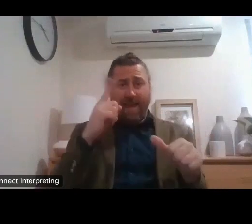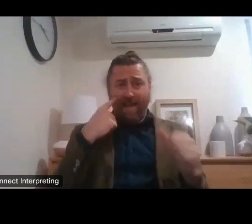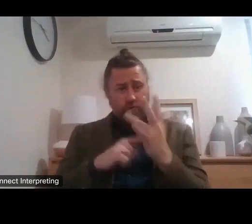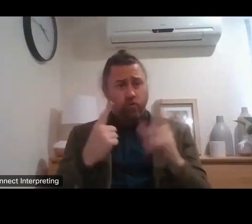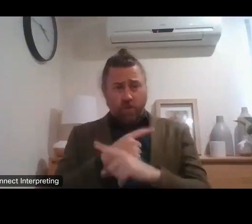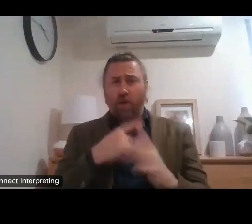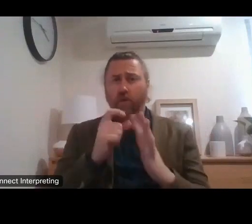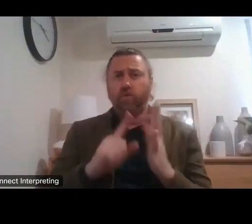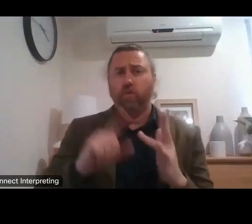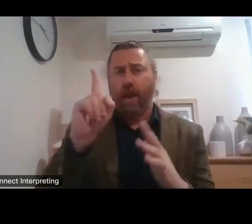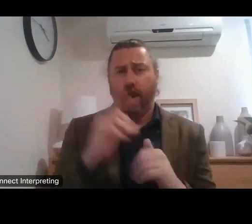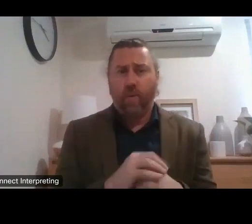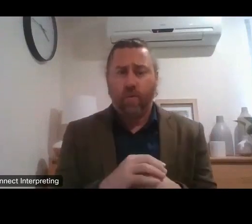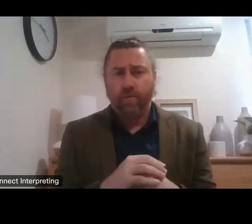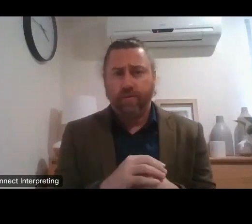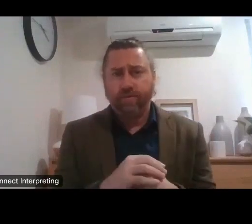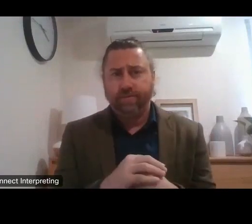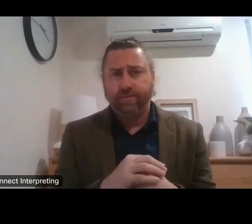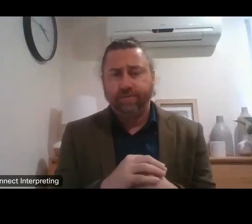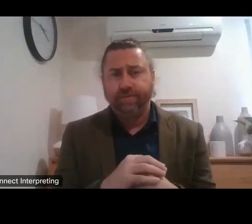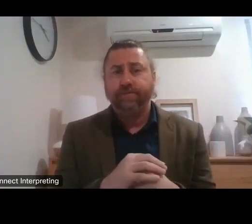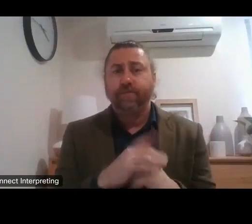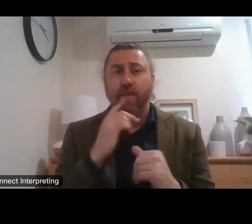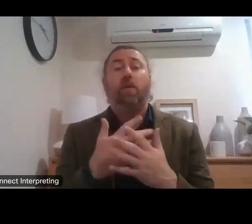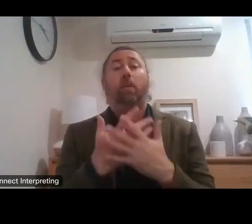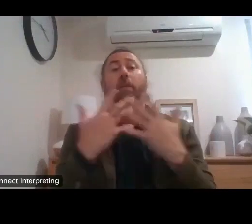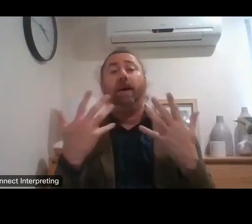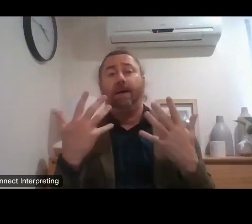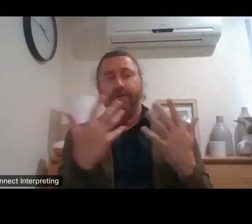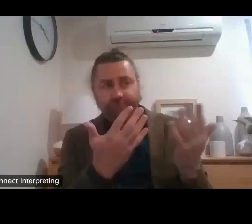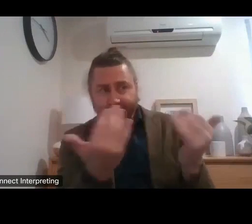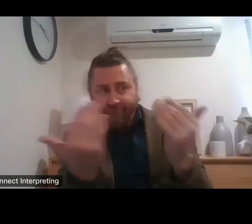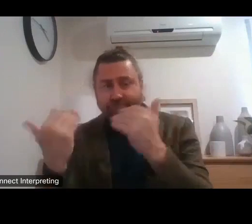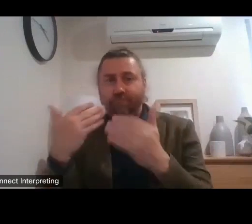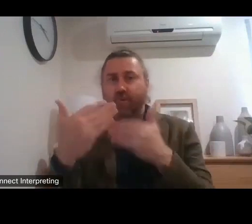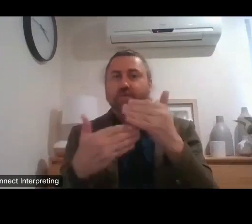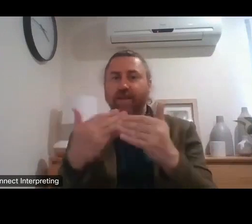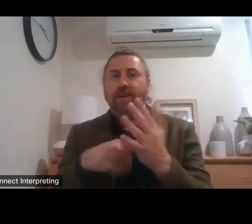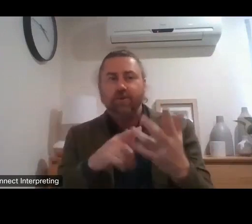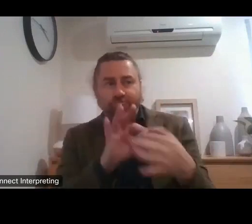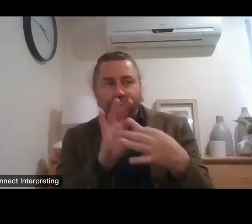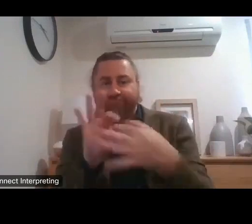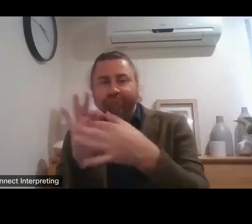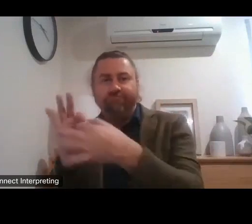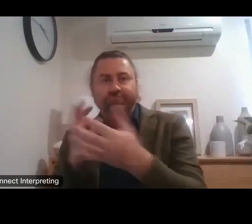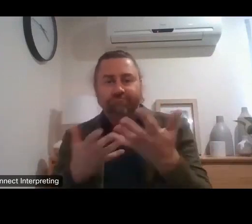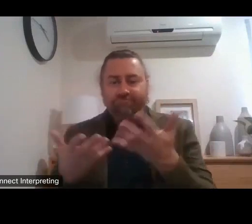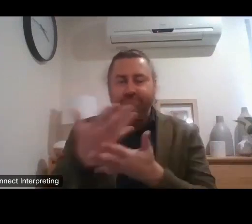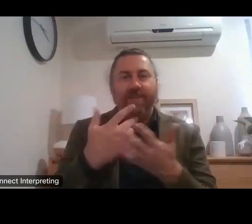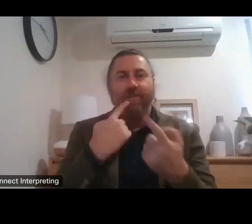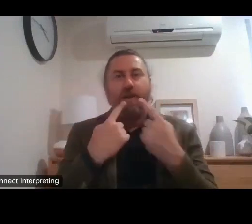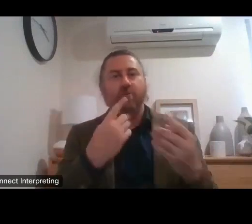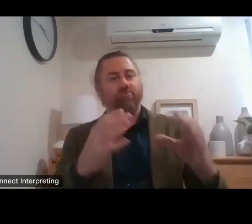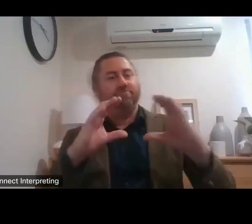There'll be a massive engagement process and I'll let others doing the review talk more about it but in summary